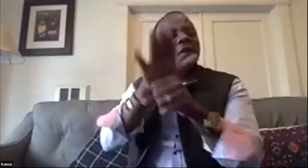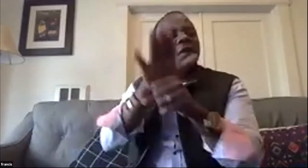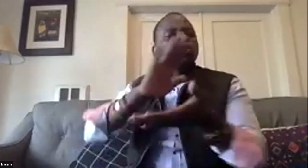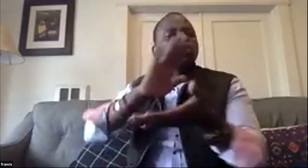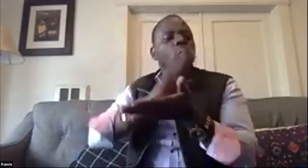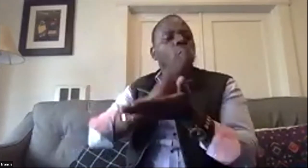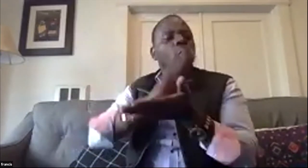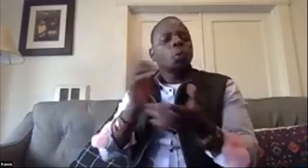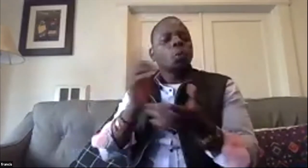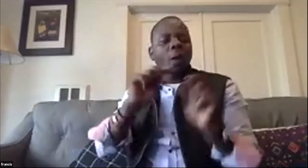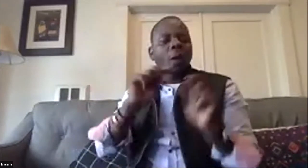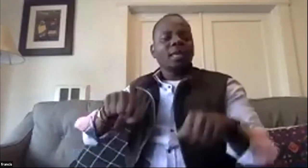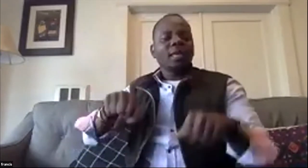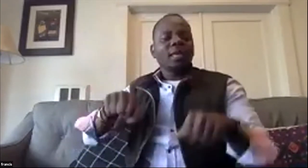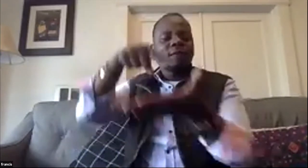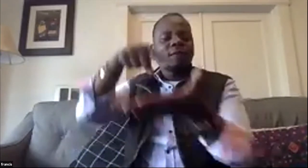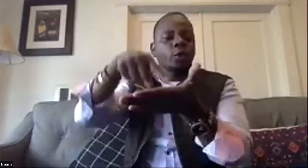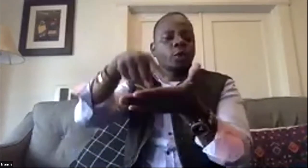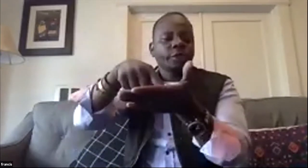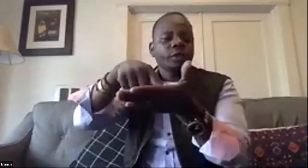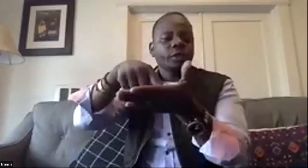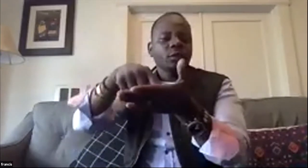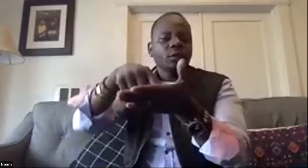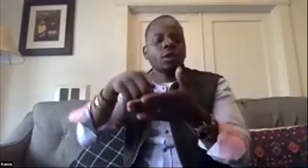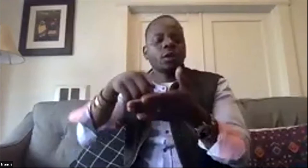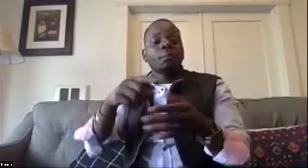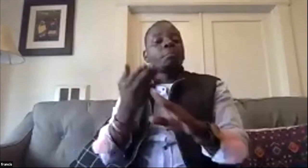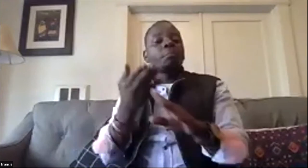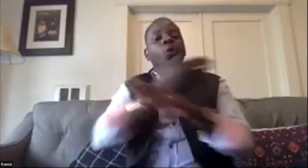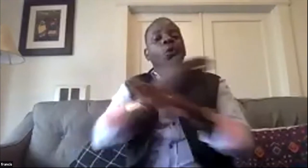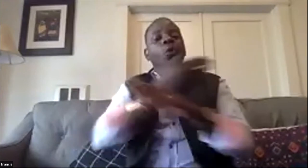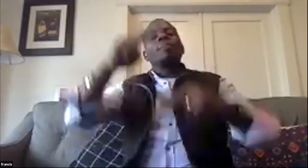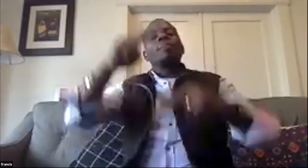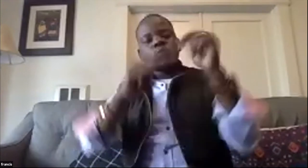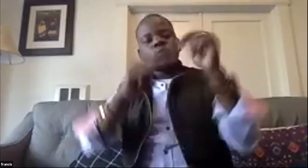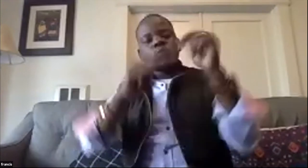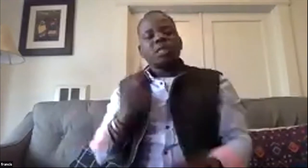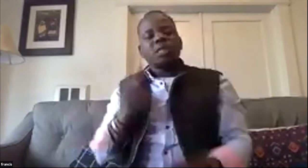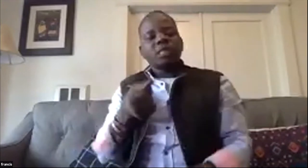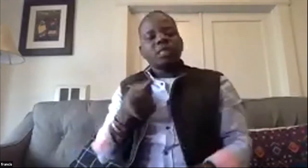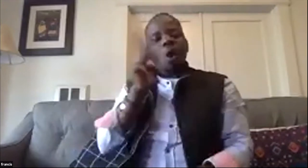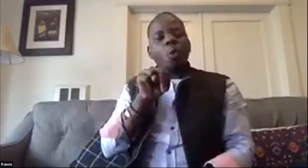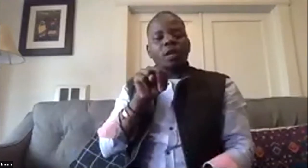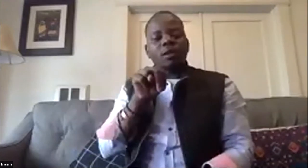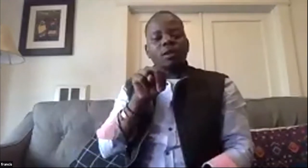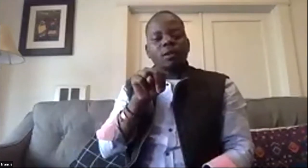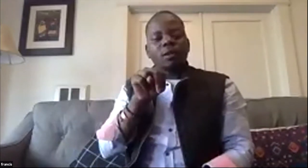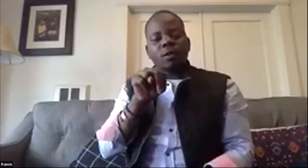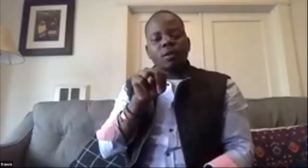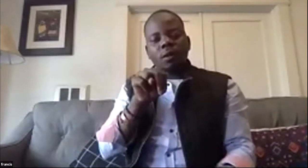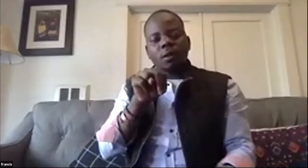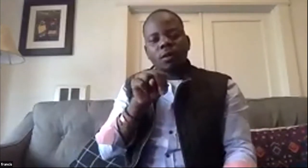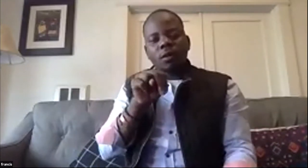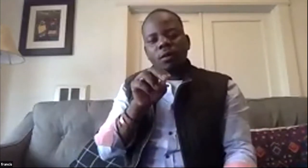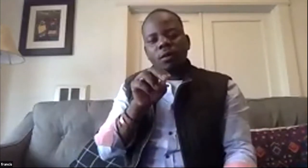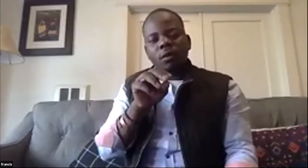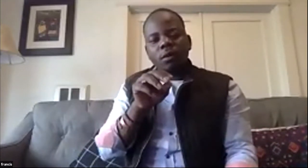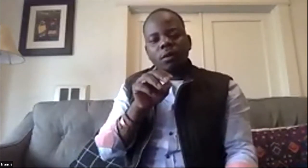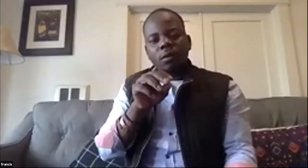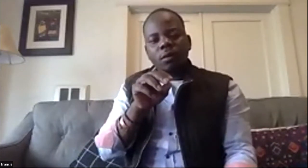i'm not quite the speed is affecting his signing it's hard for me to read his signing because it's it's really a strange distorted speed